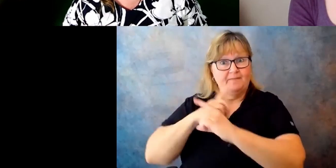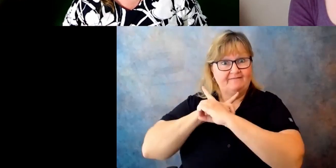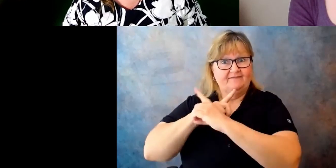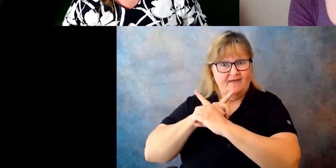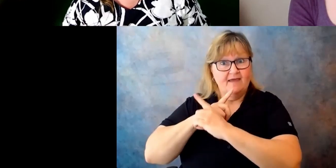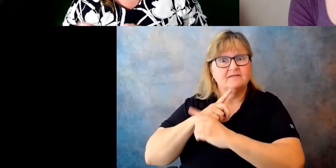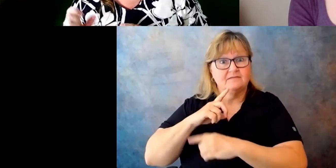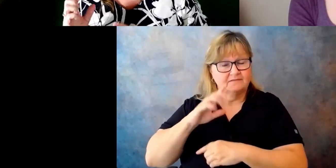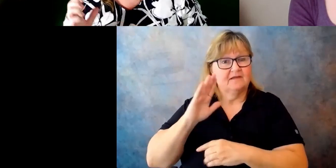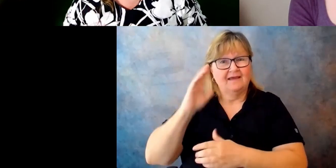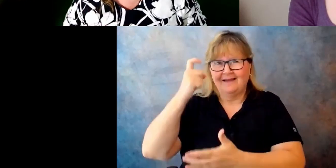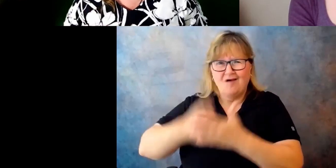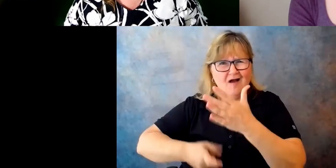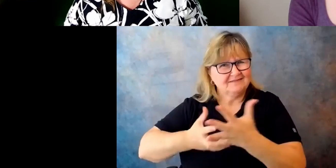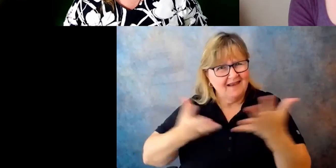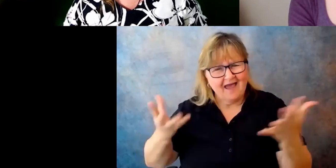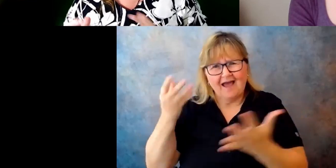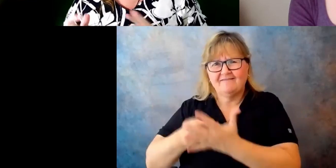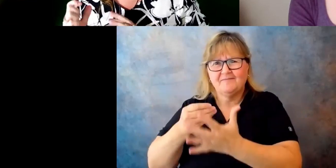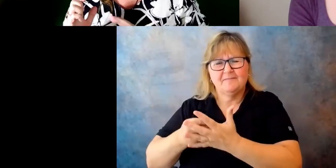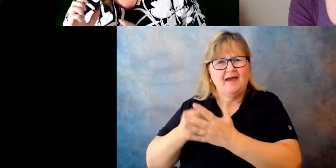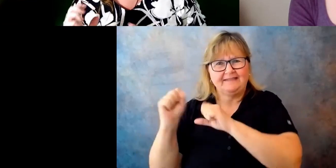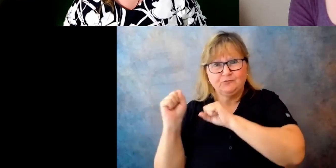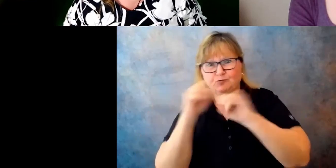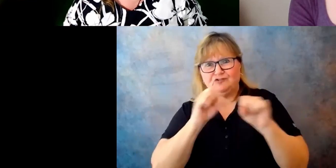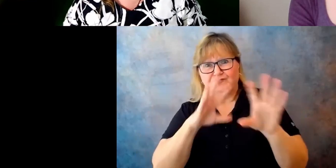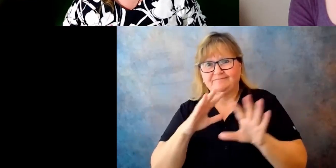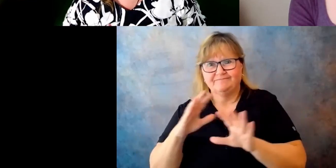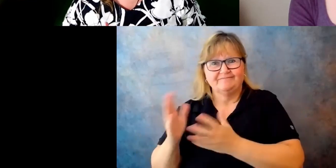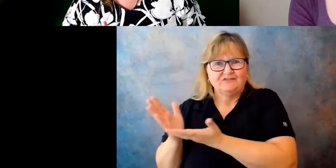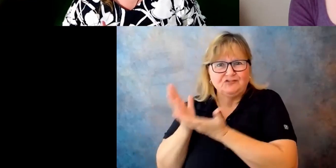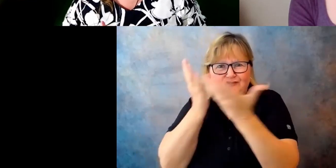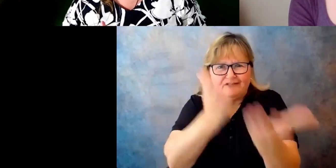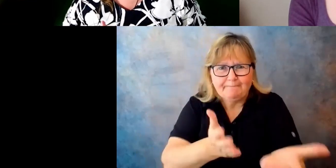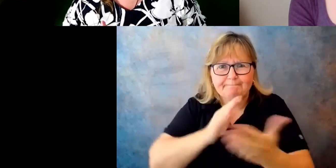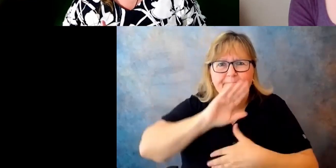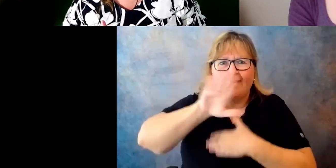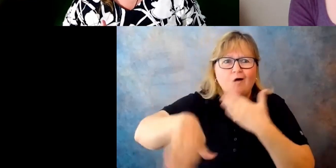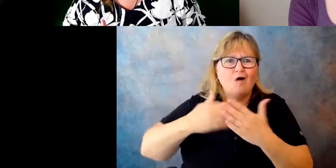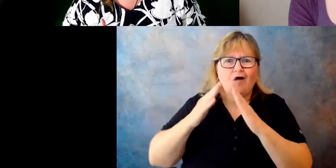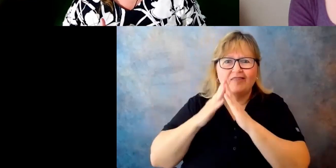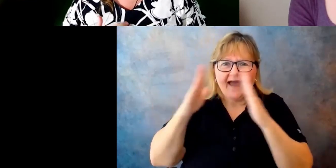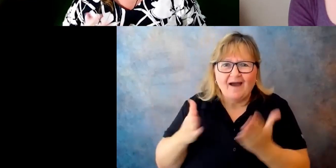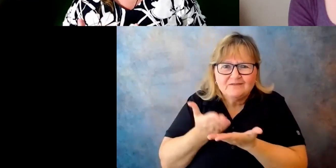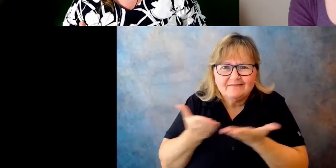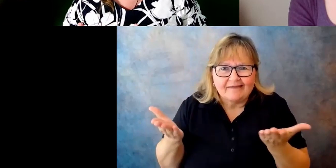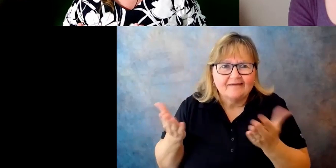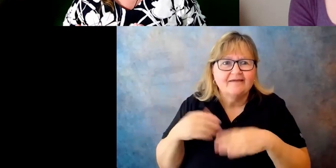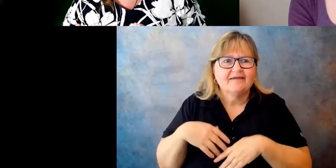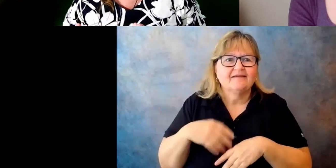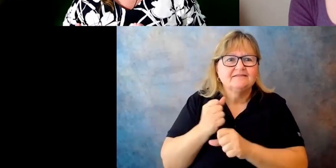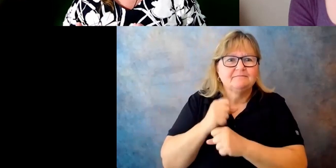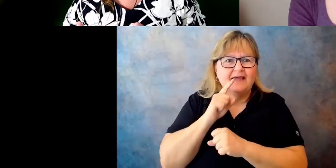ship, you know, all of the household goods, um, you know, to make sure we have a service member that is in the right